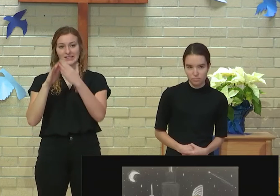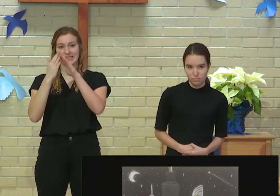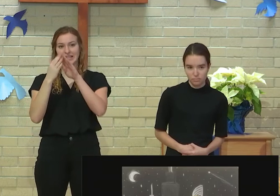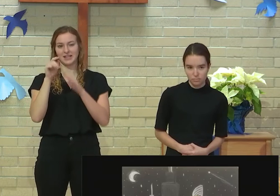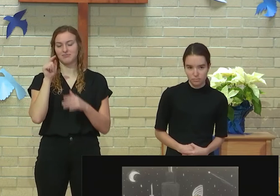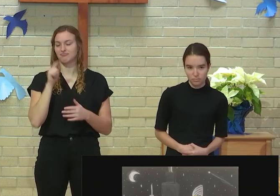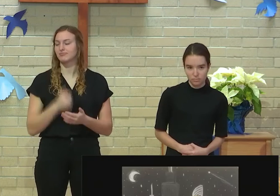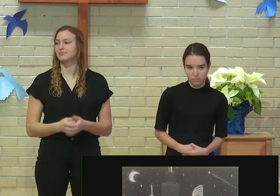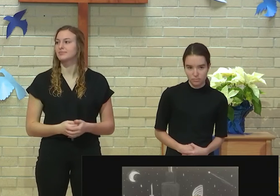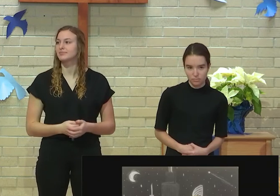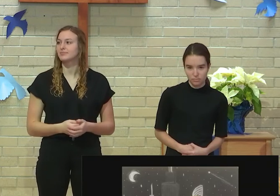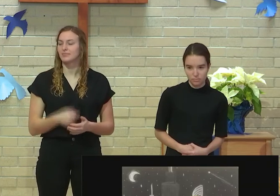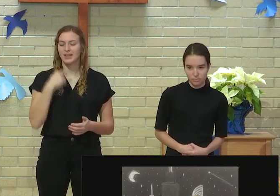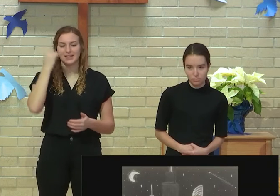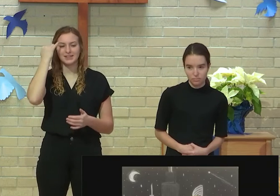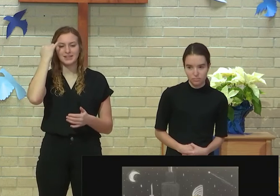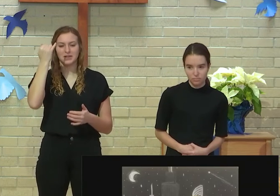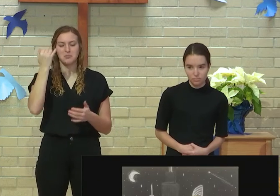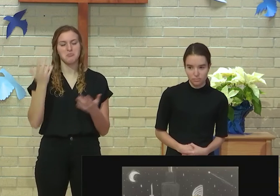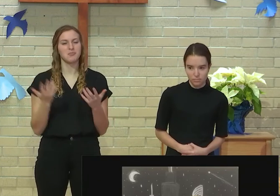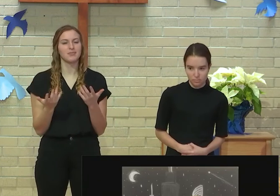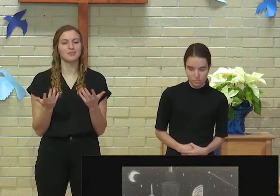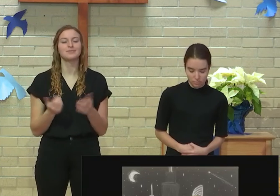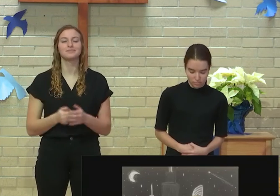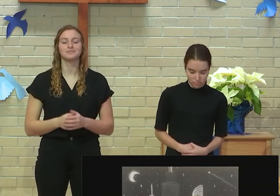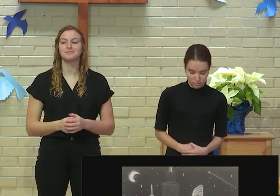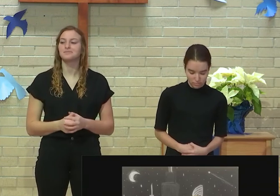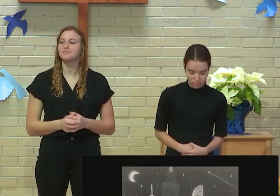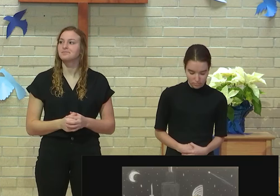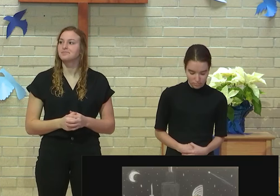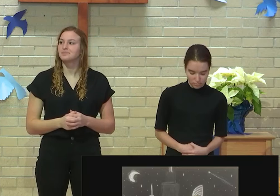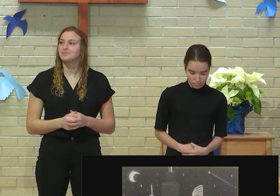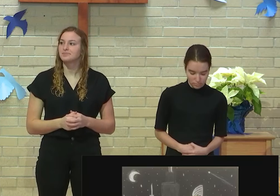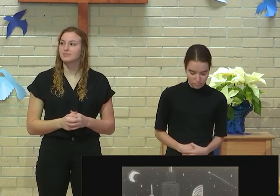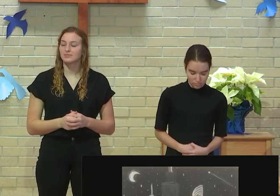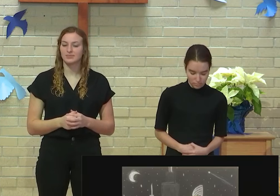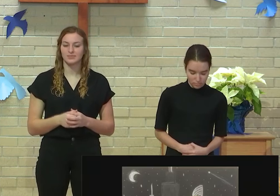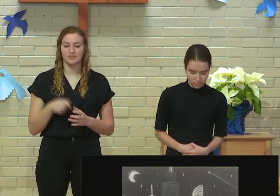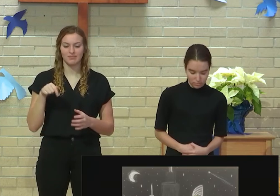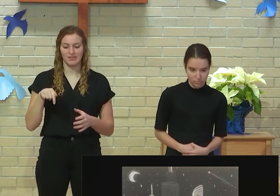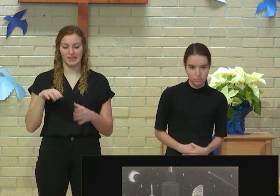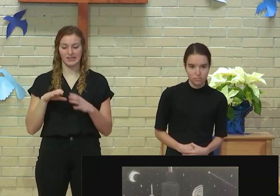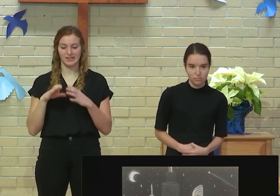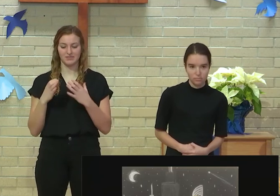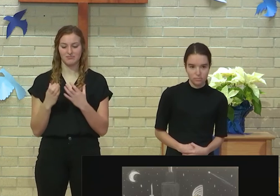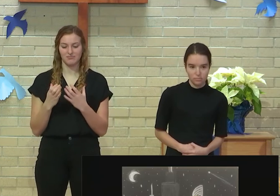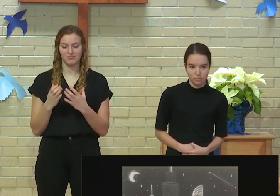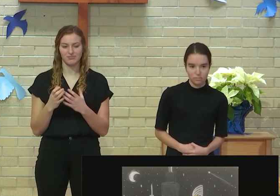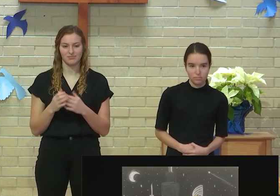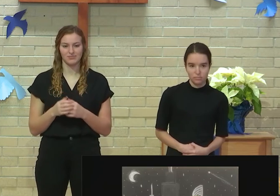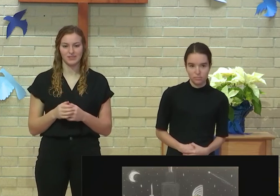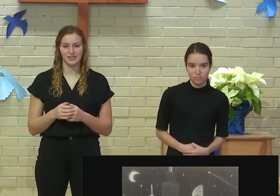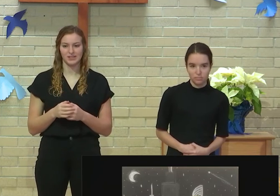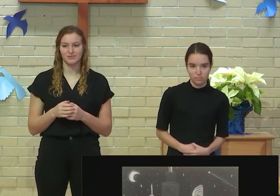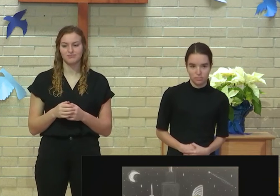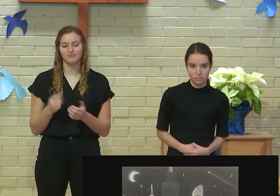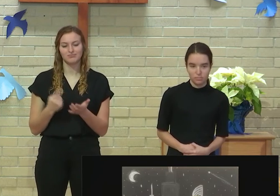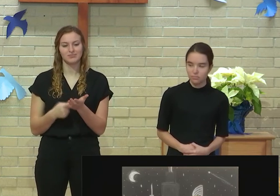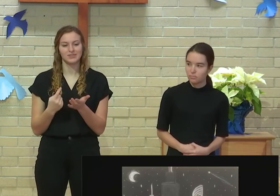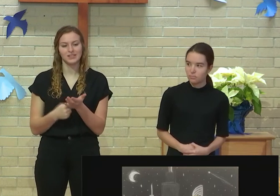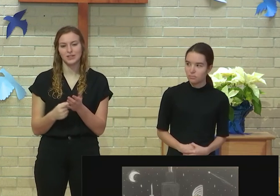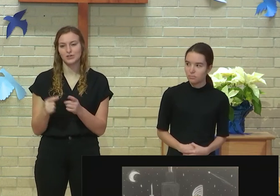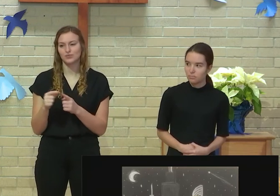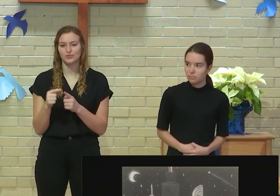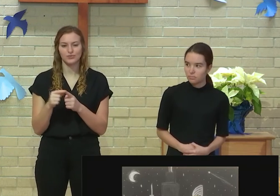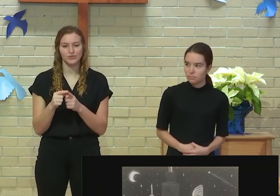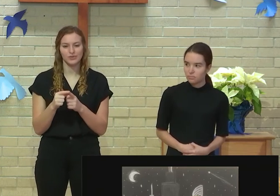The idea for it came... I was brainstorming for this class and we were talking about different words to use kind of